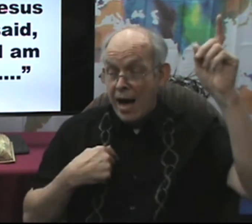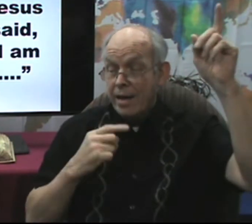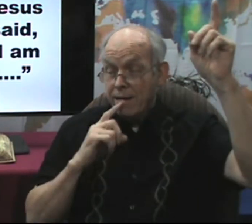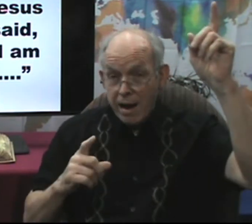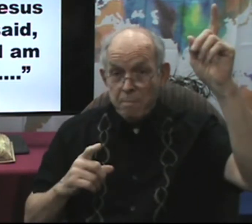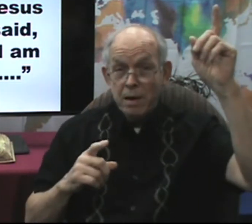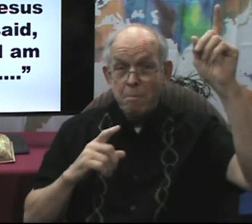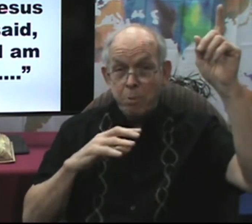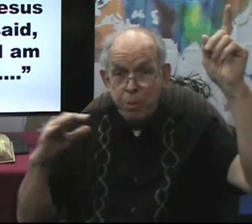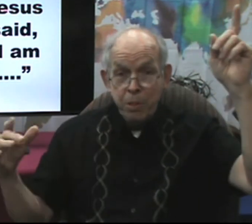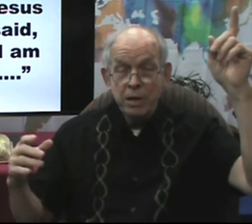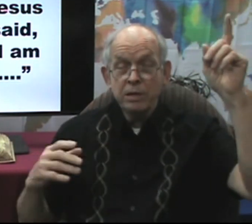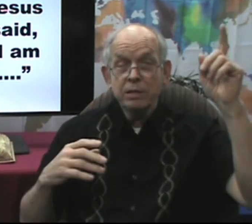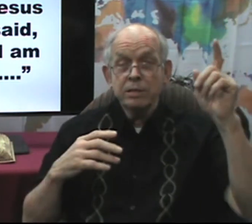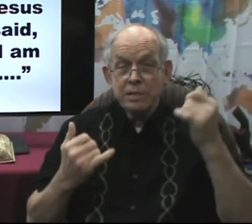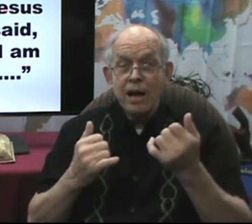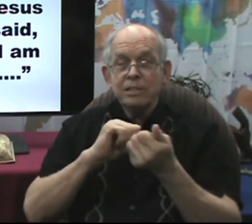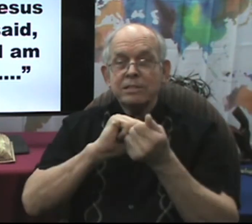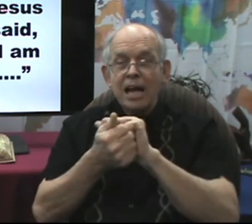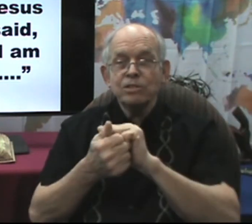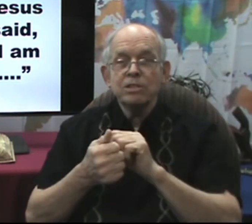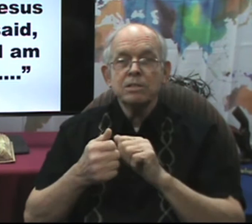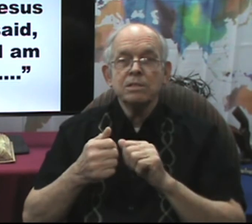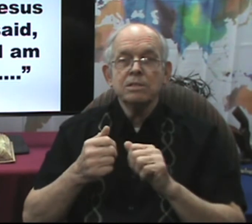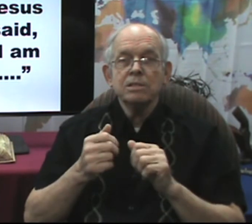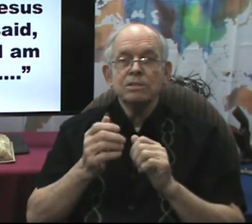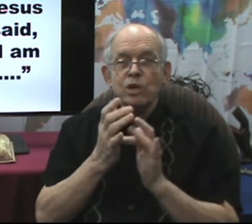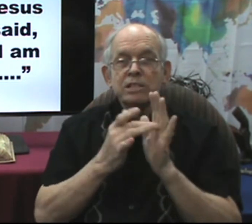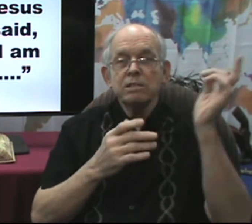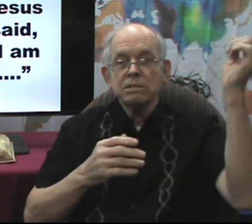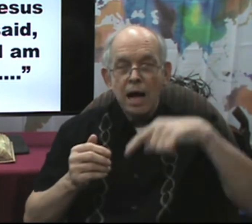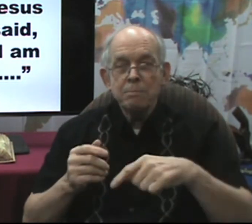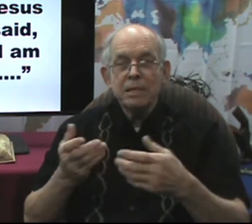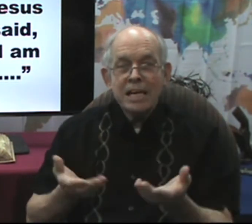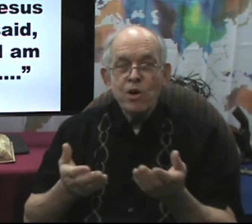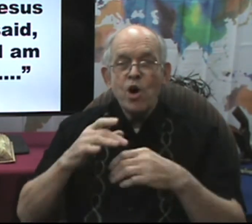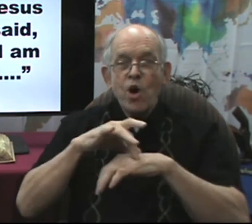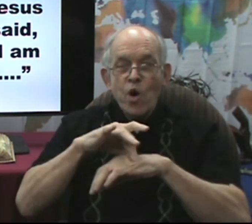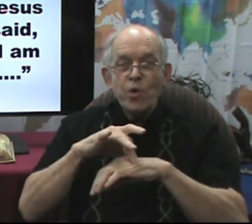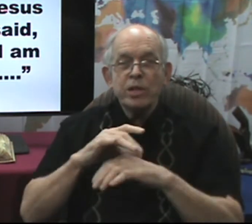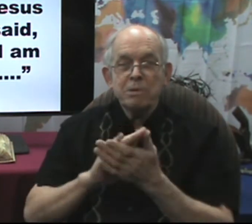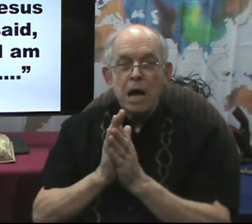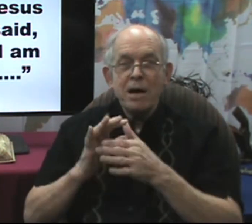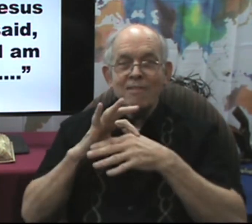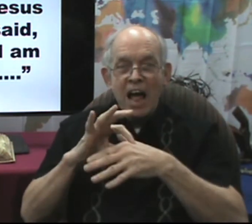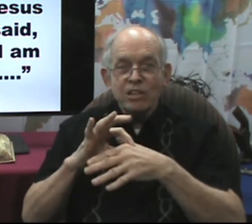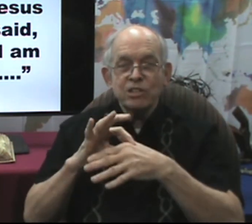I am not saints. We see time here. Earth becomes flesh.